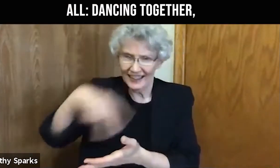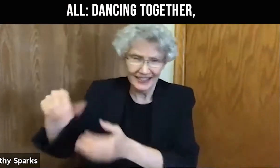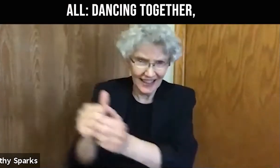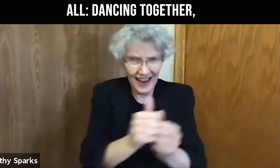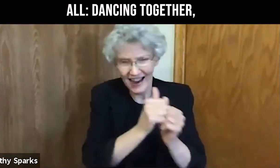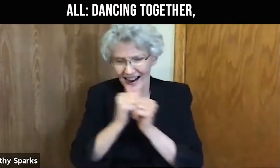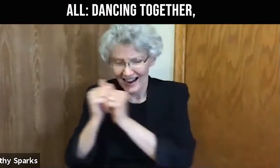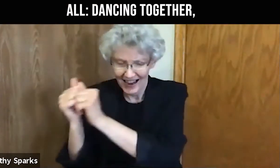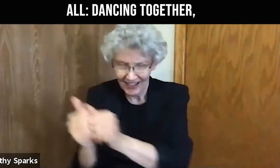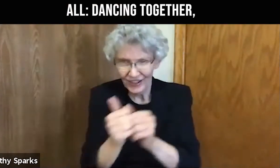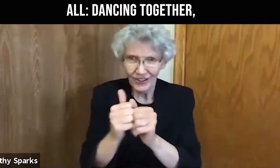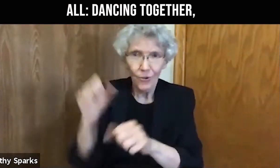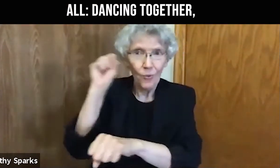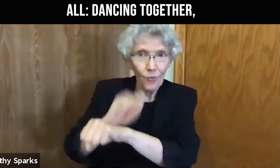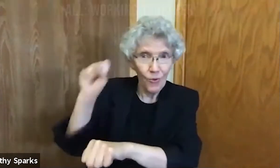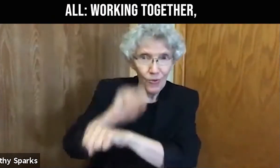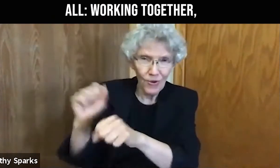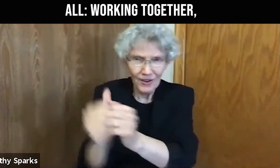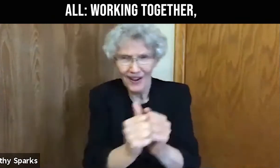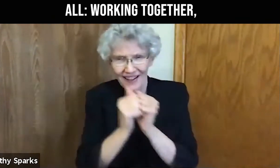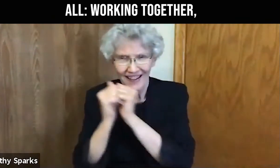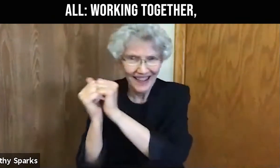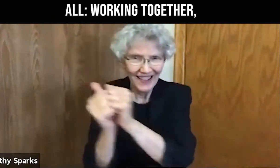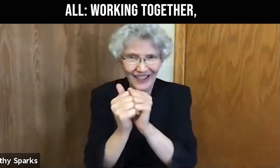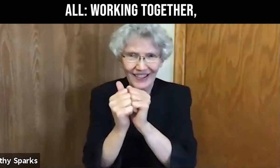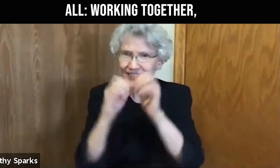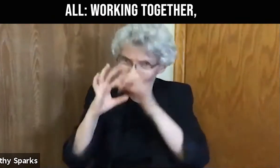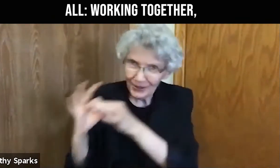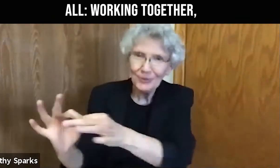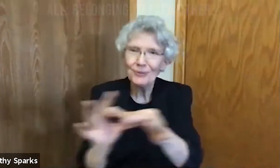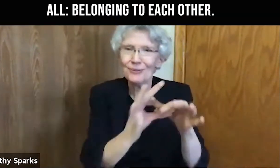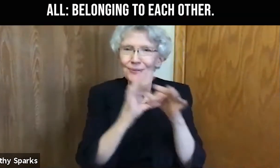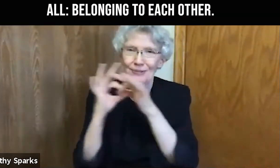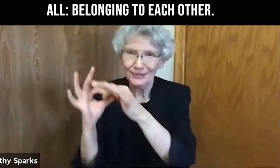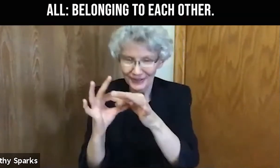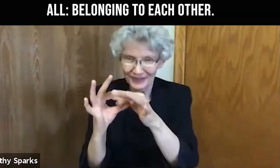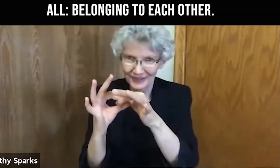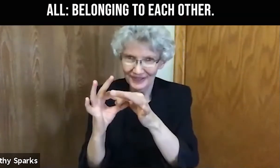Dancing together. Dancing Working together. Belonging to each other.